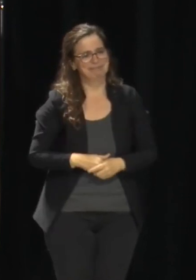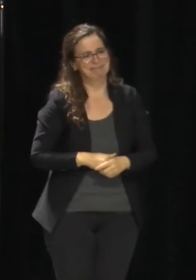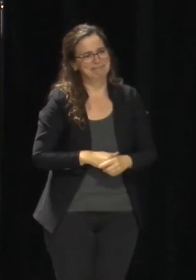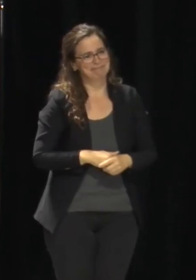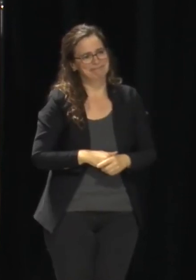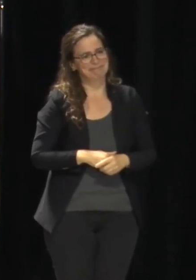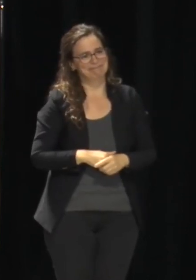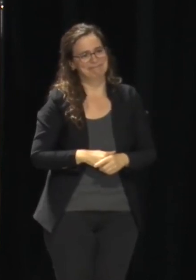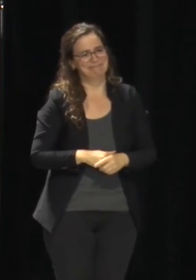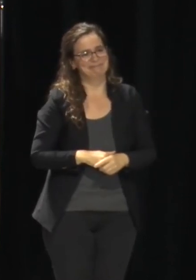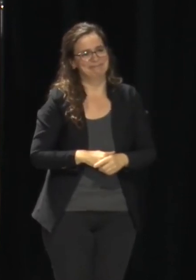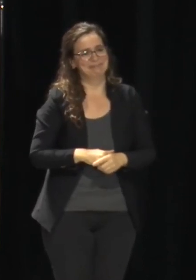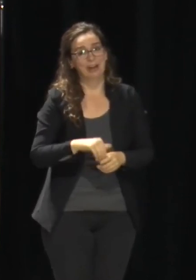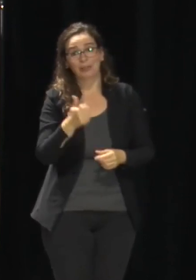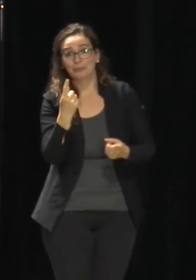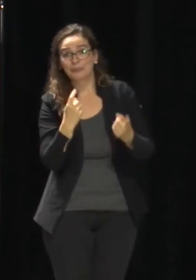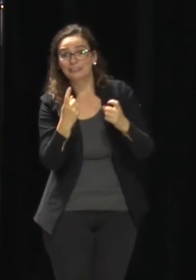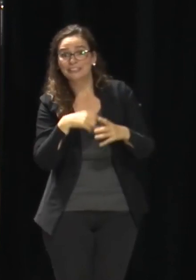Other questions?